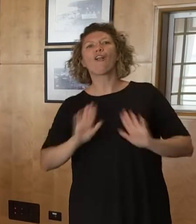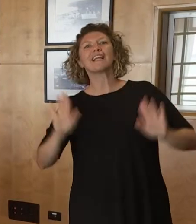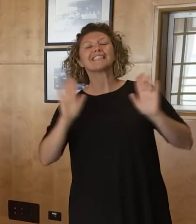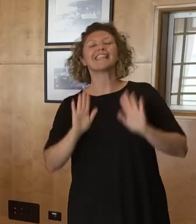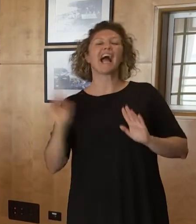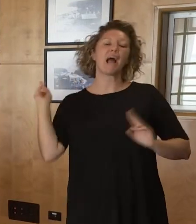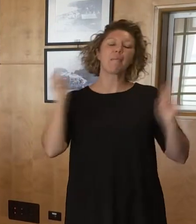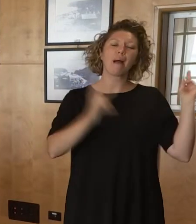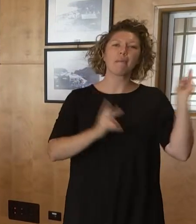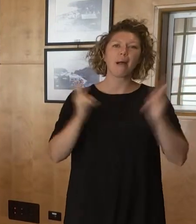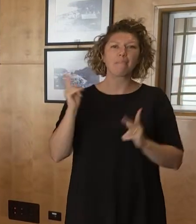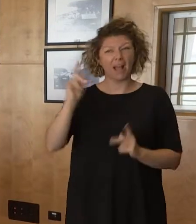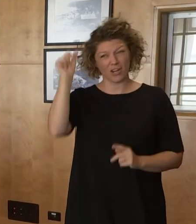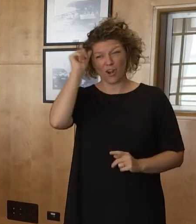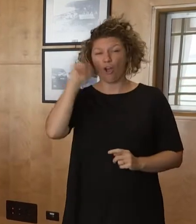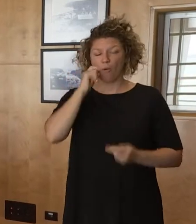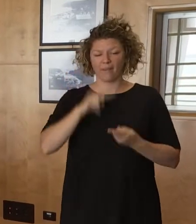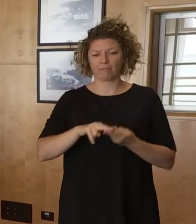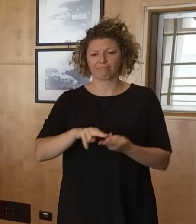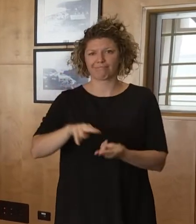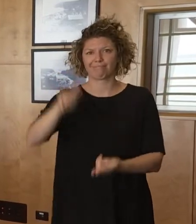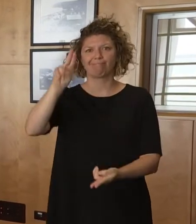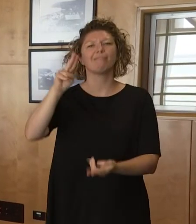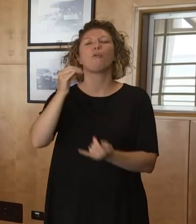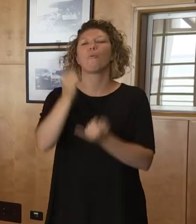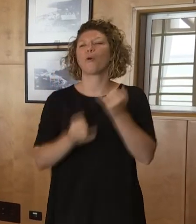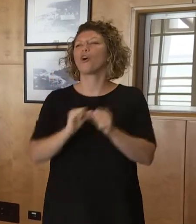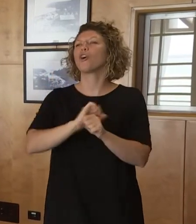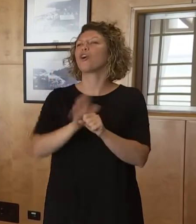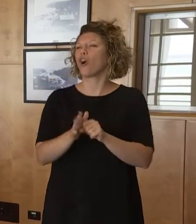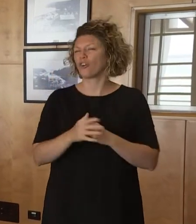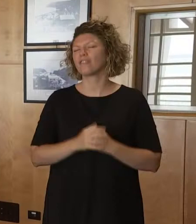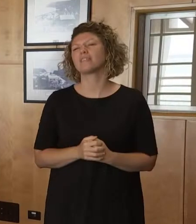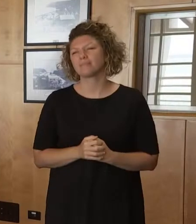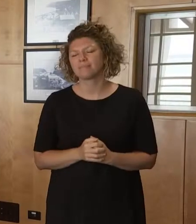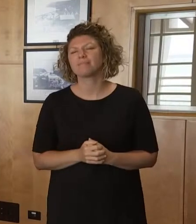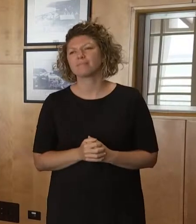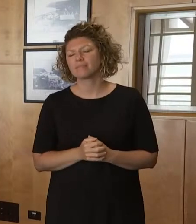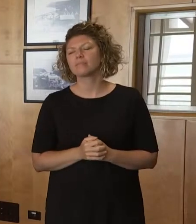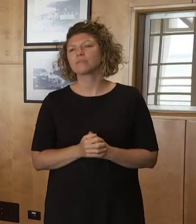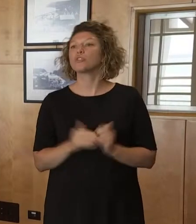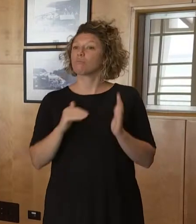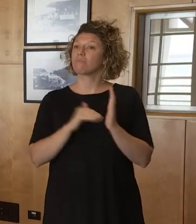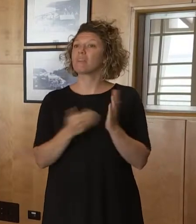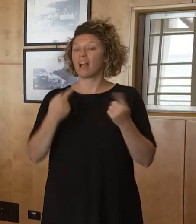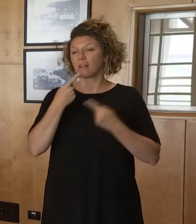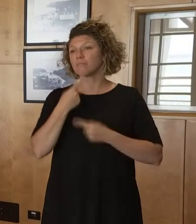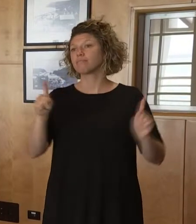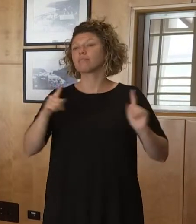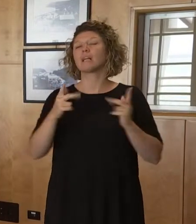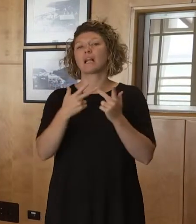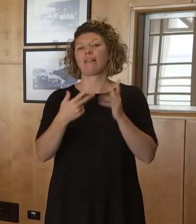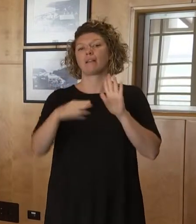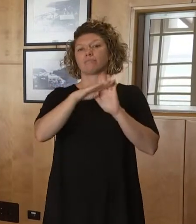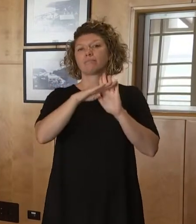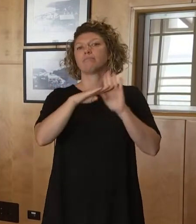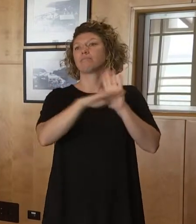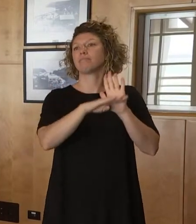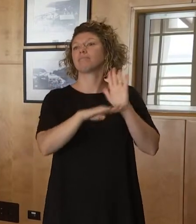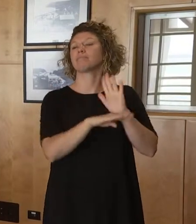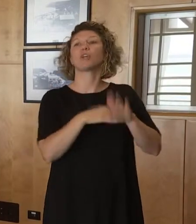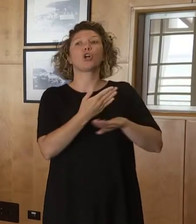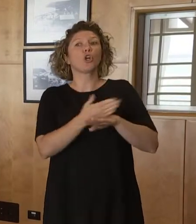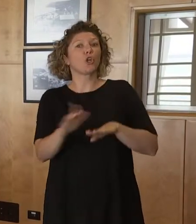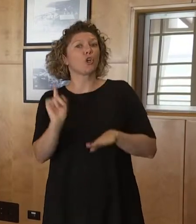so the health advice for public health measures is that we will put in place a Northern Territory